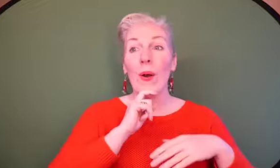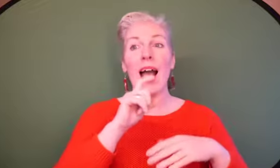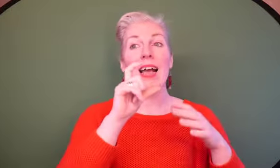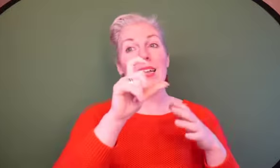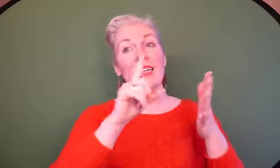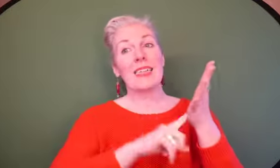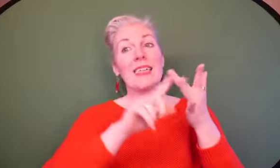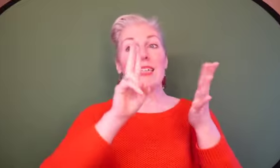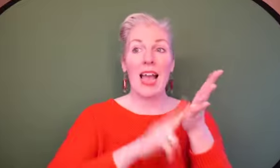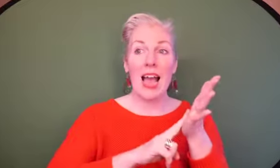I I